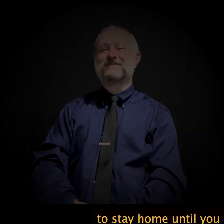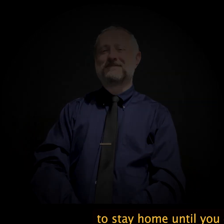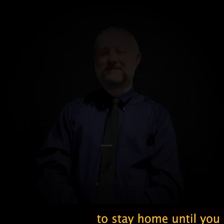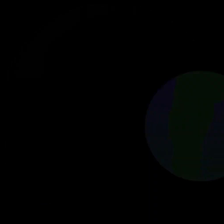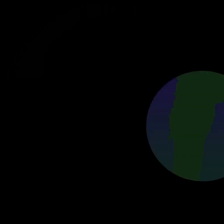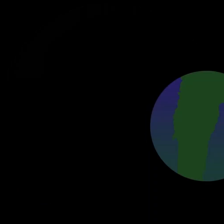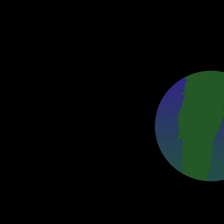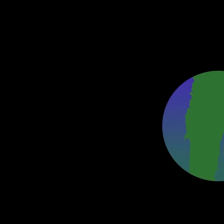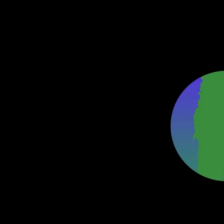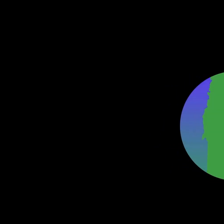So thank